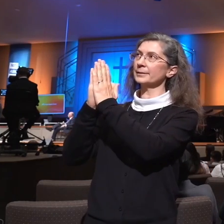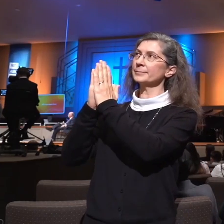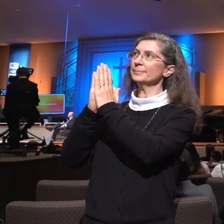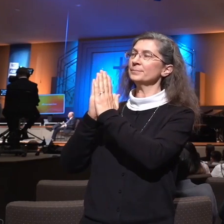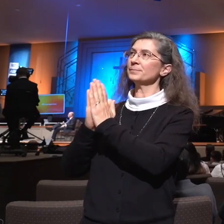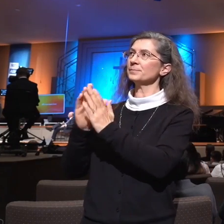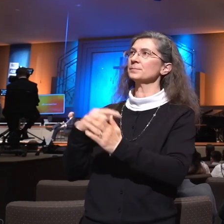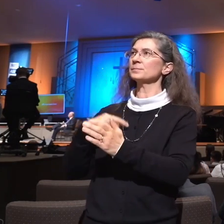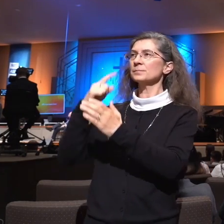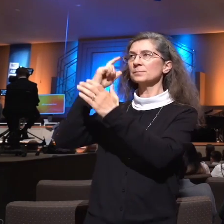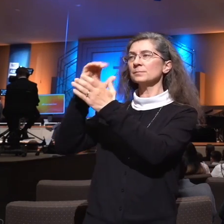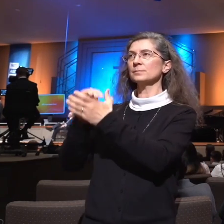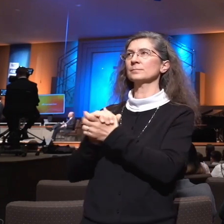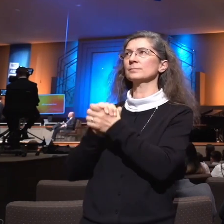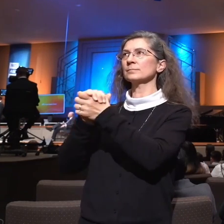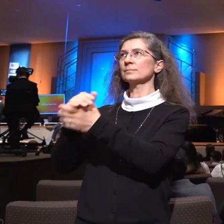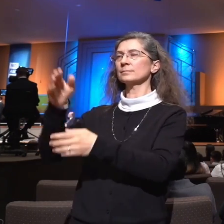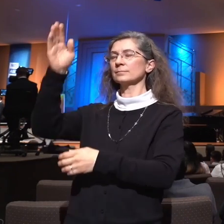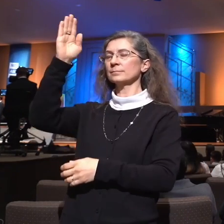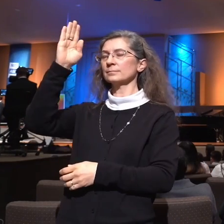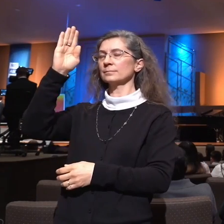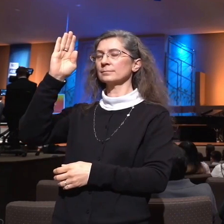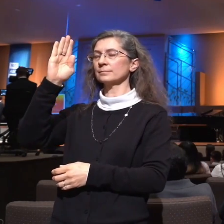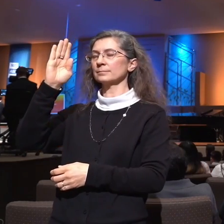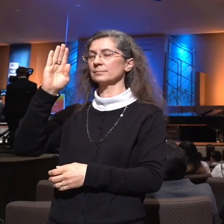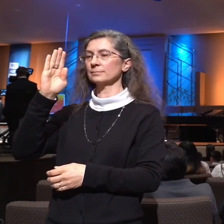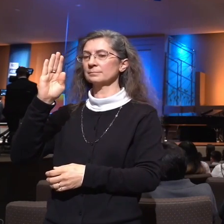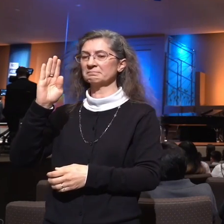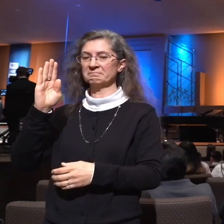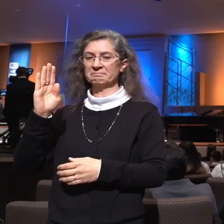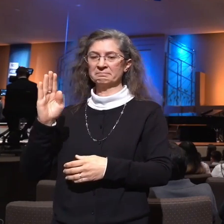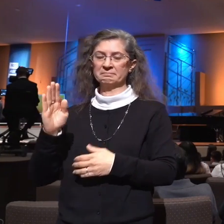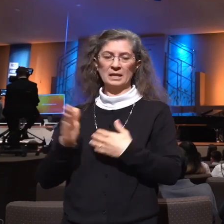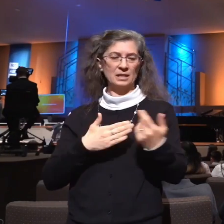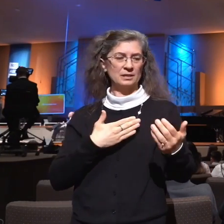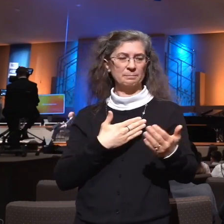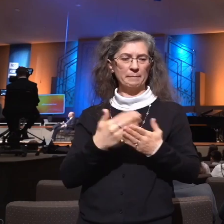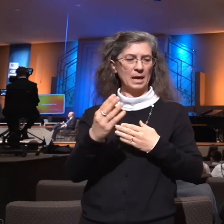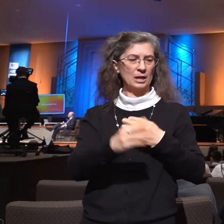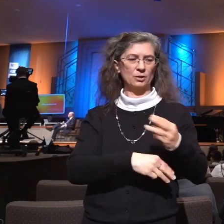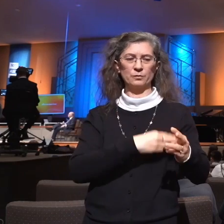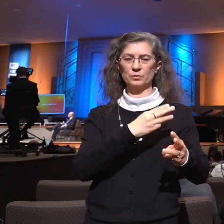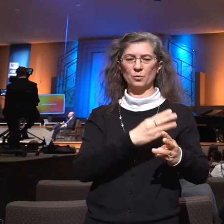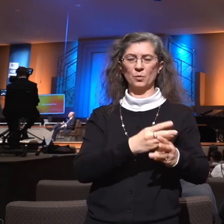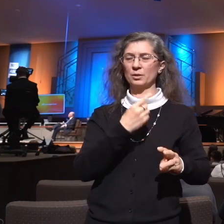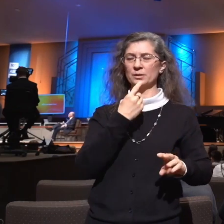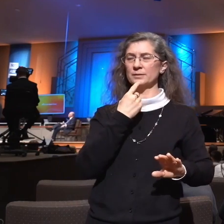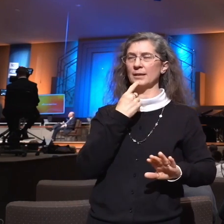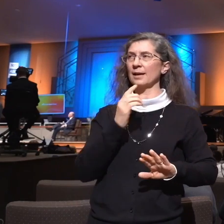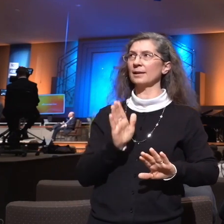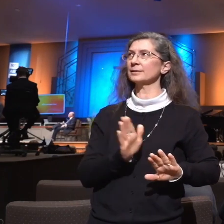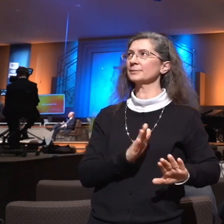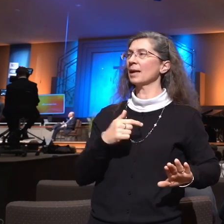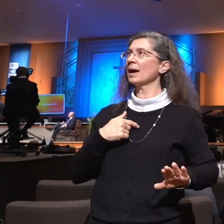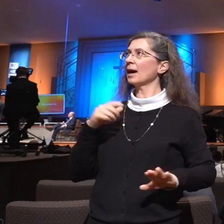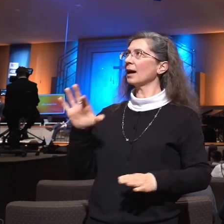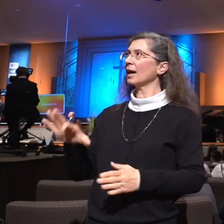I believe God. So let the world say what they will. I will choose to serve Him